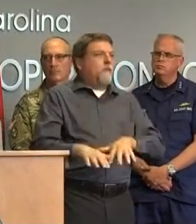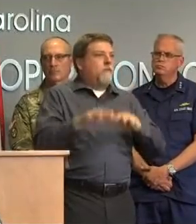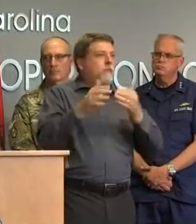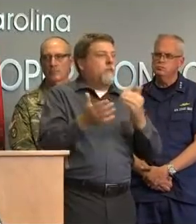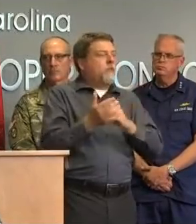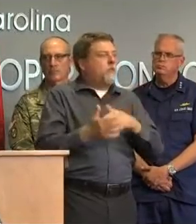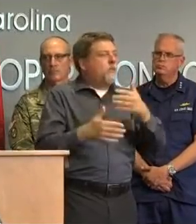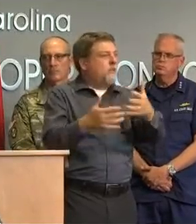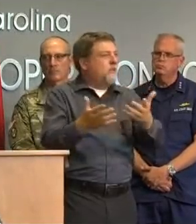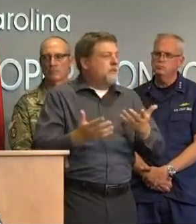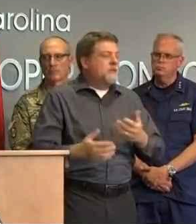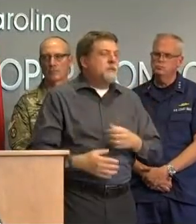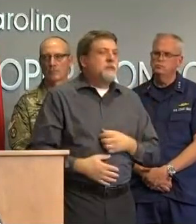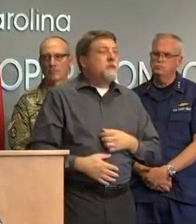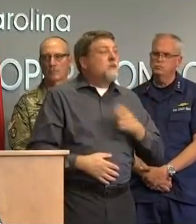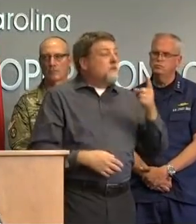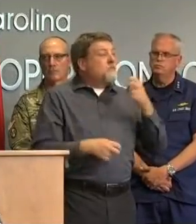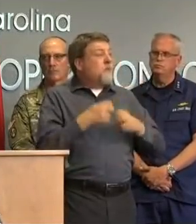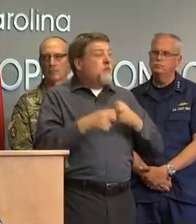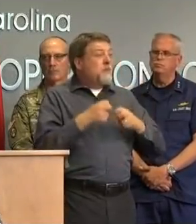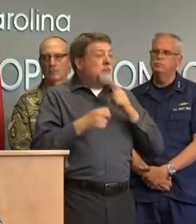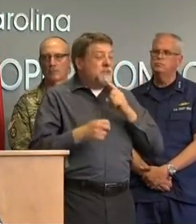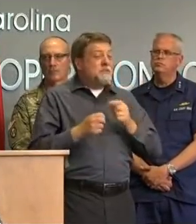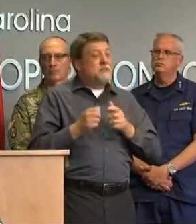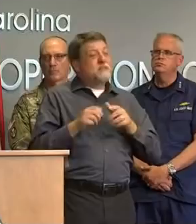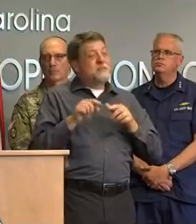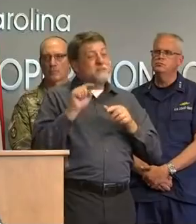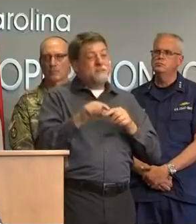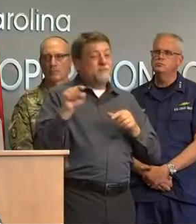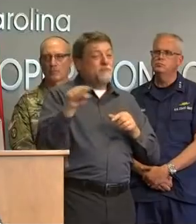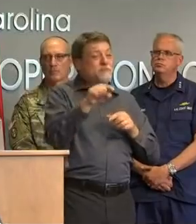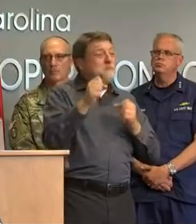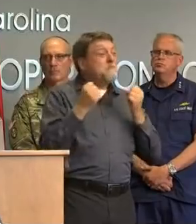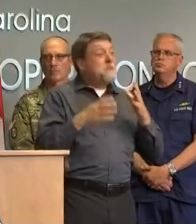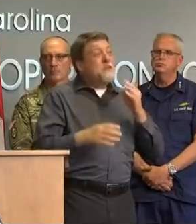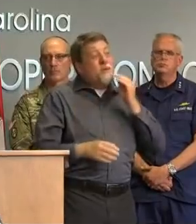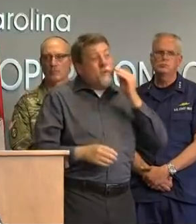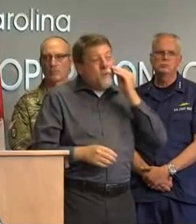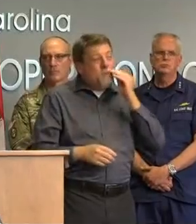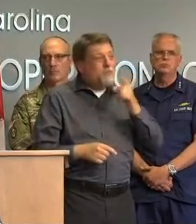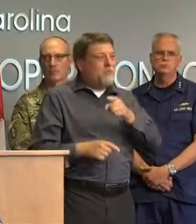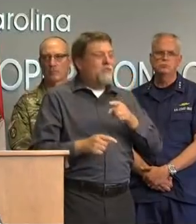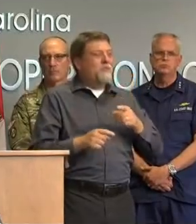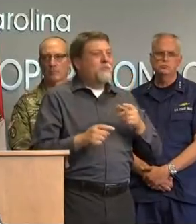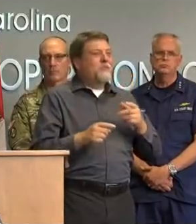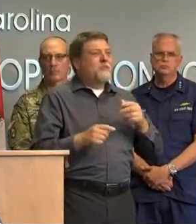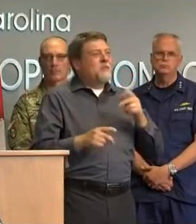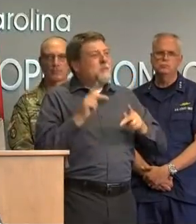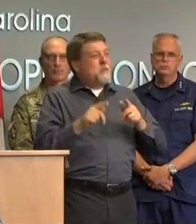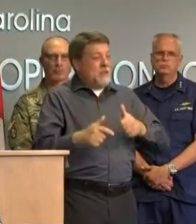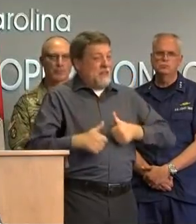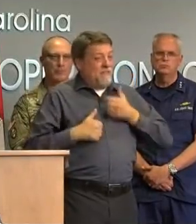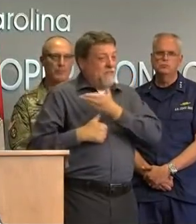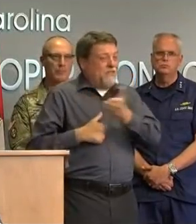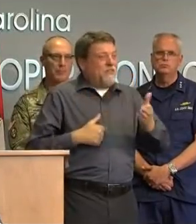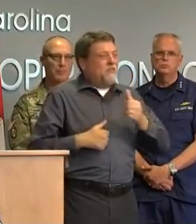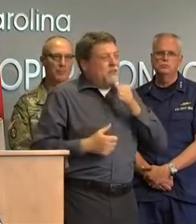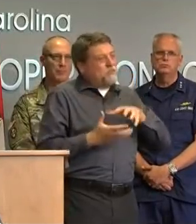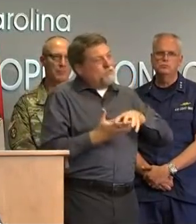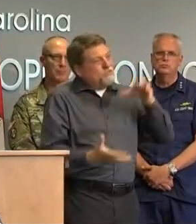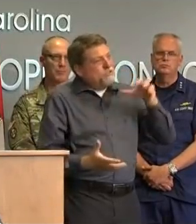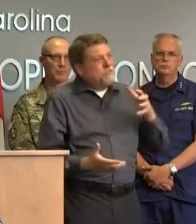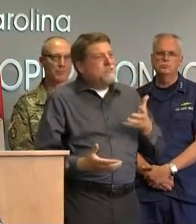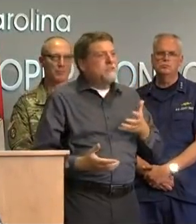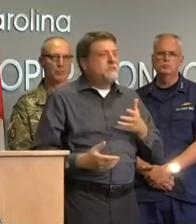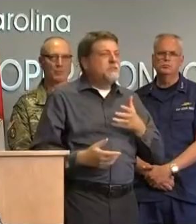affordable housing which is there even without a storm there's a concern there's a concern about